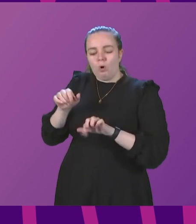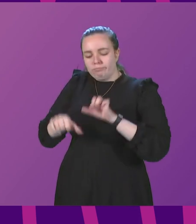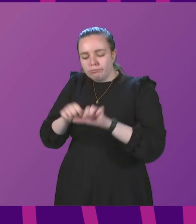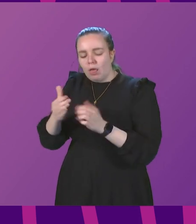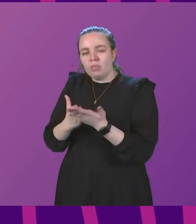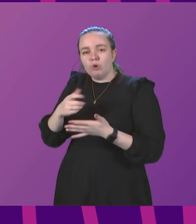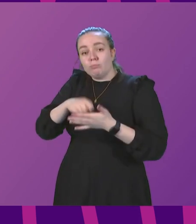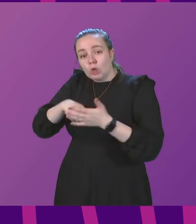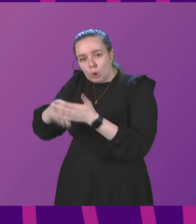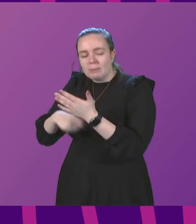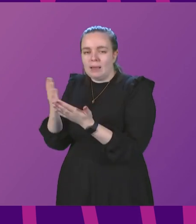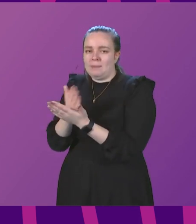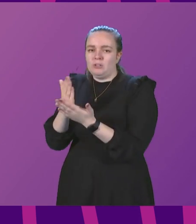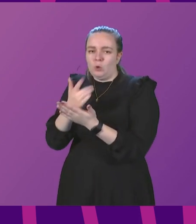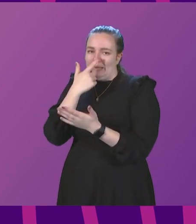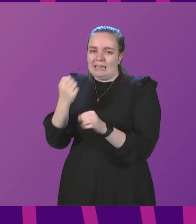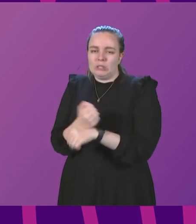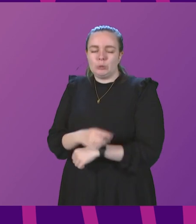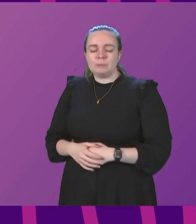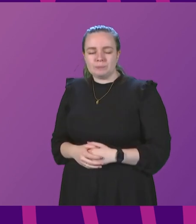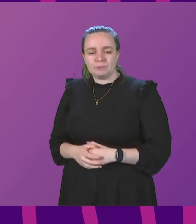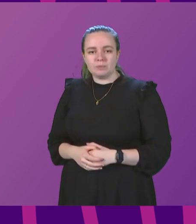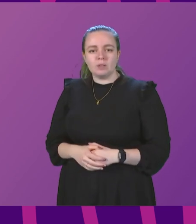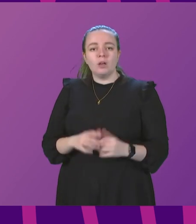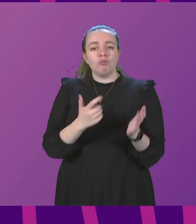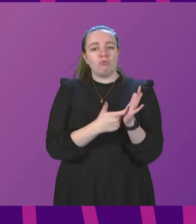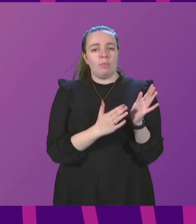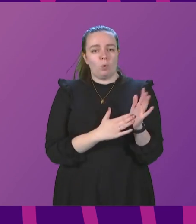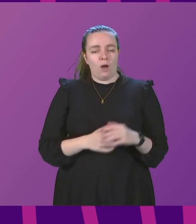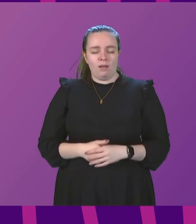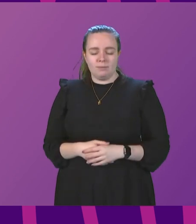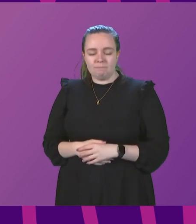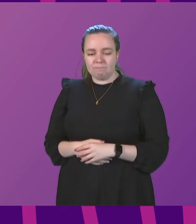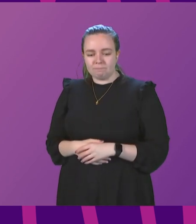through procurement to ensure that that can be fulfilled. And Ruth McGuire. Thank